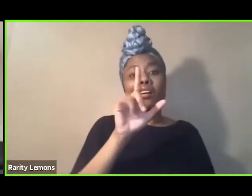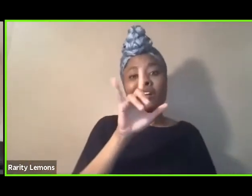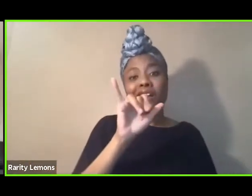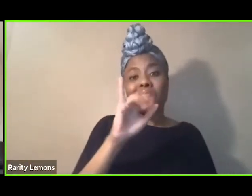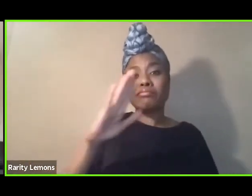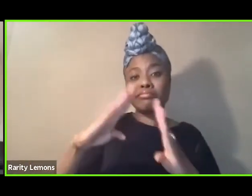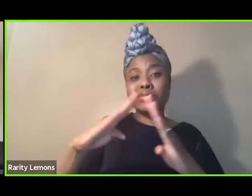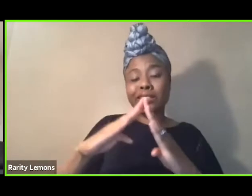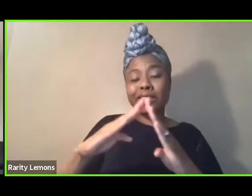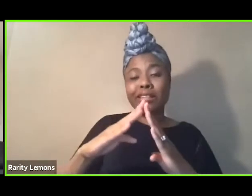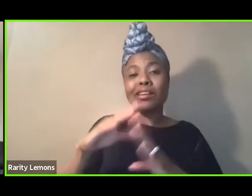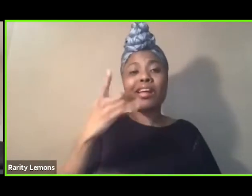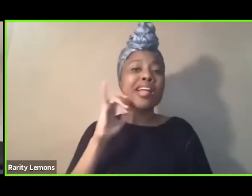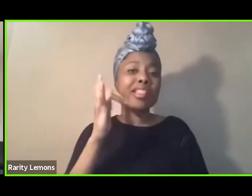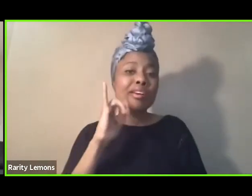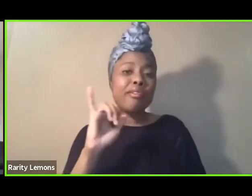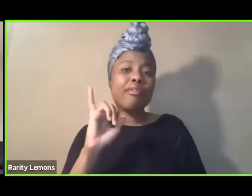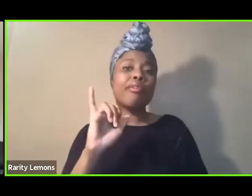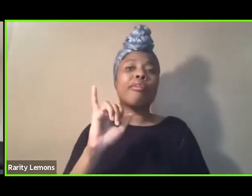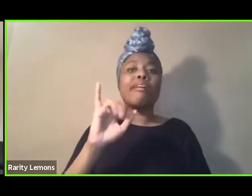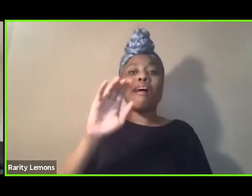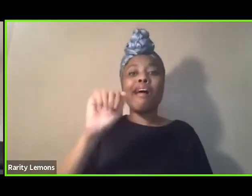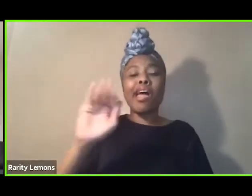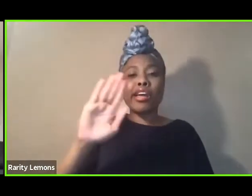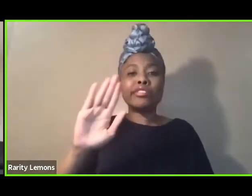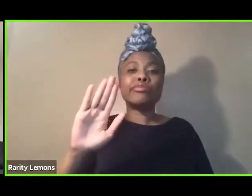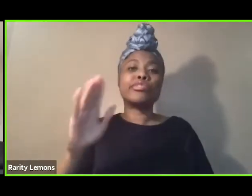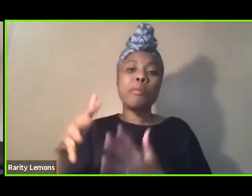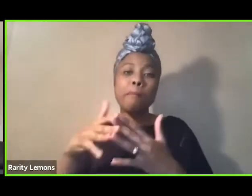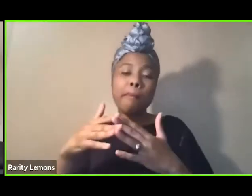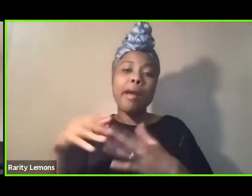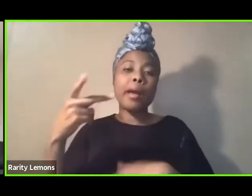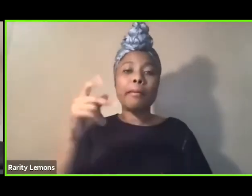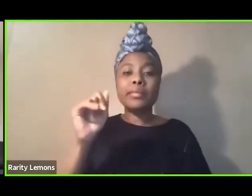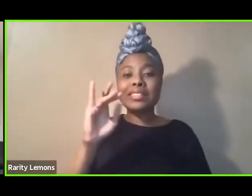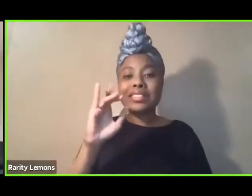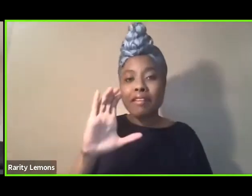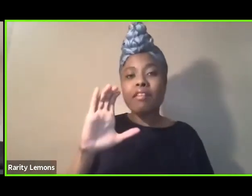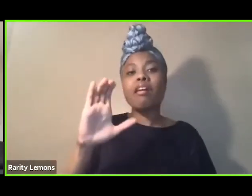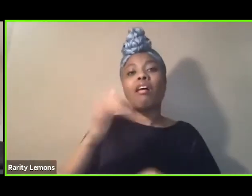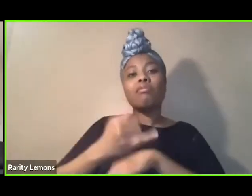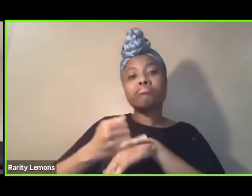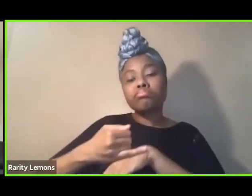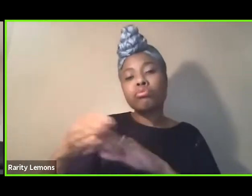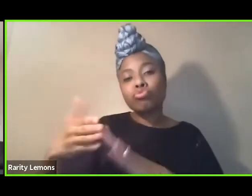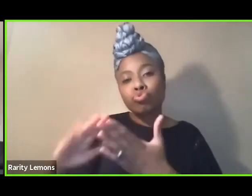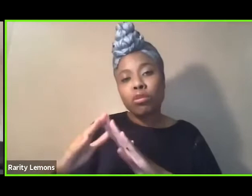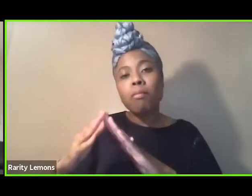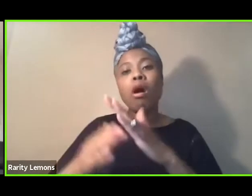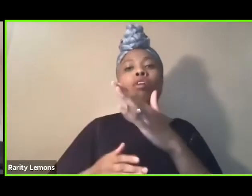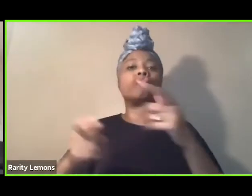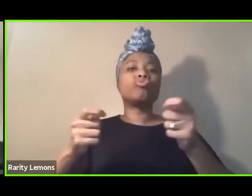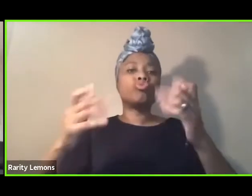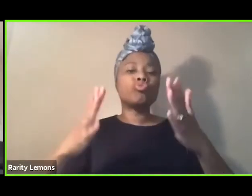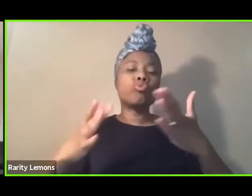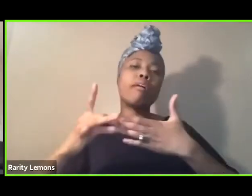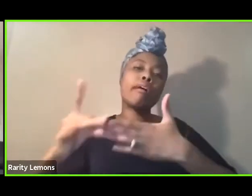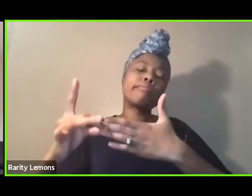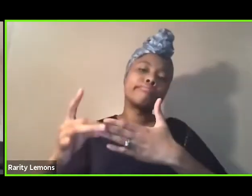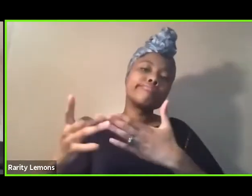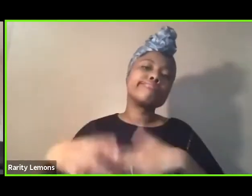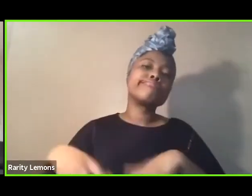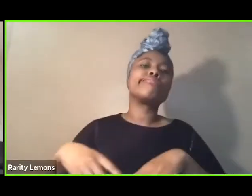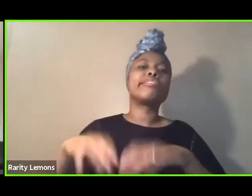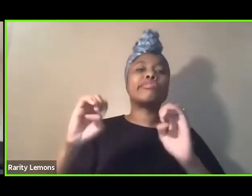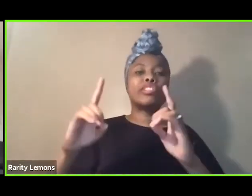the director for Asian American and Pacific Islander student services at San Francisco State University and the director of leadership development with Pinoy Pinay